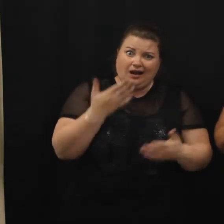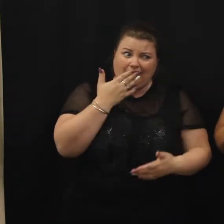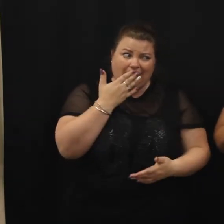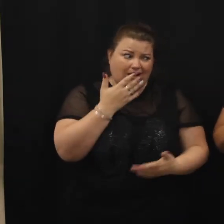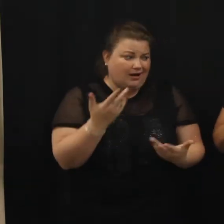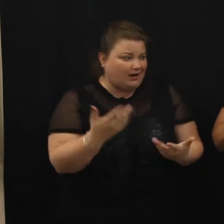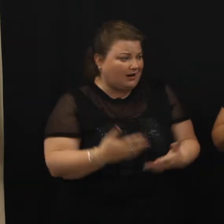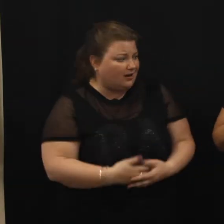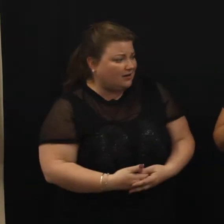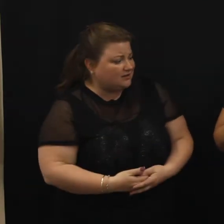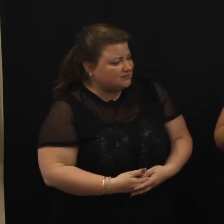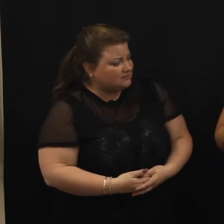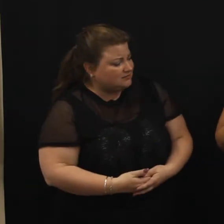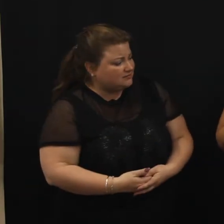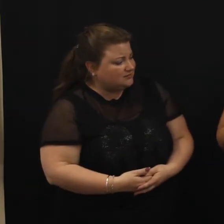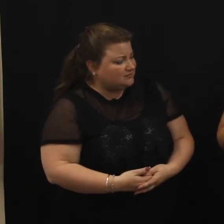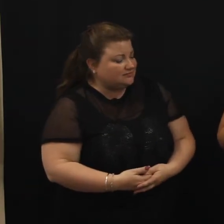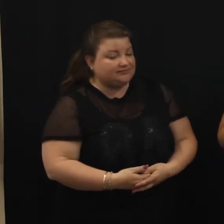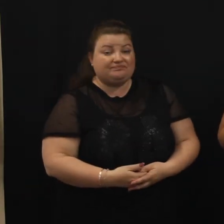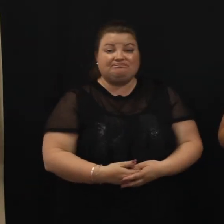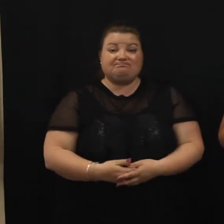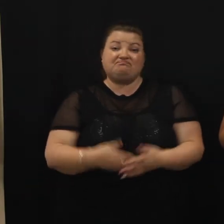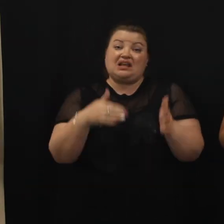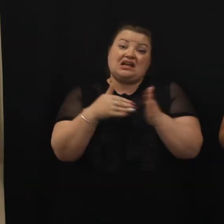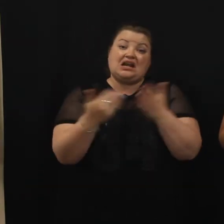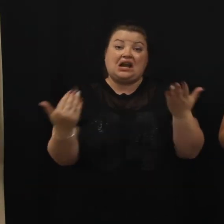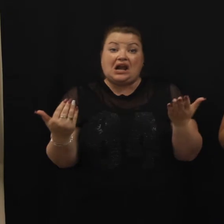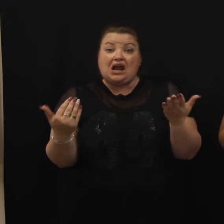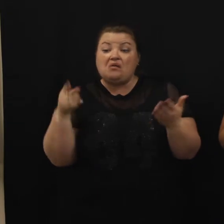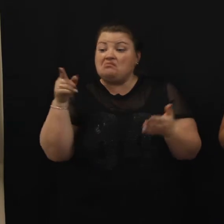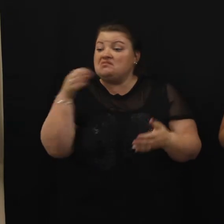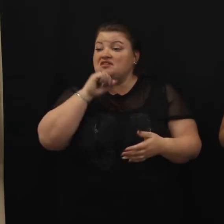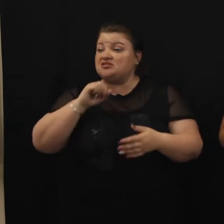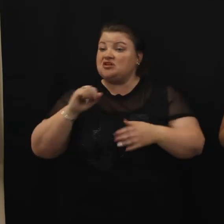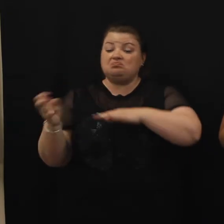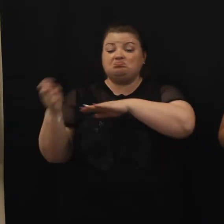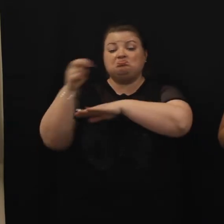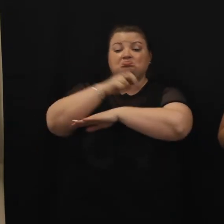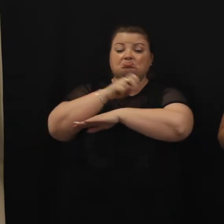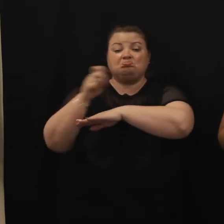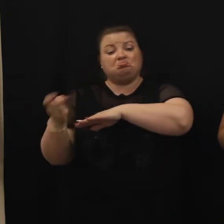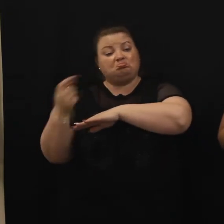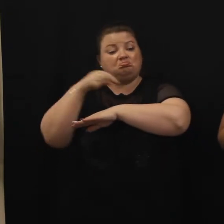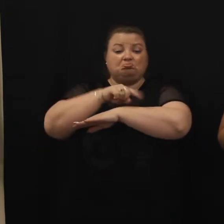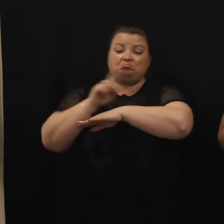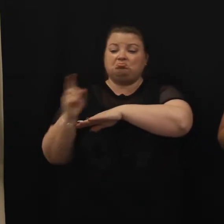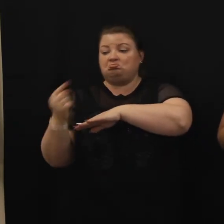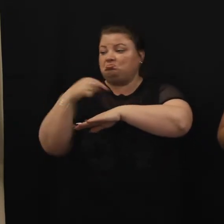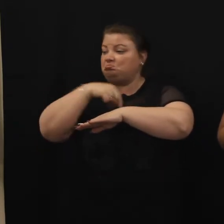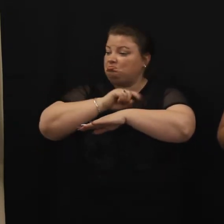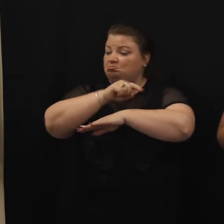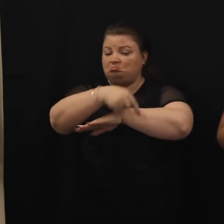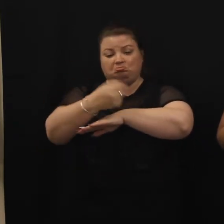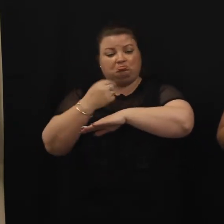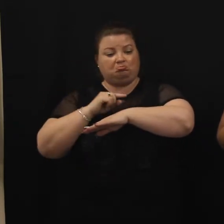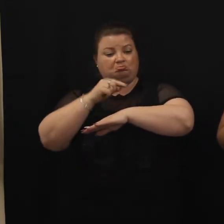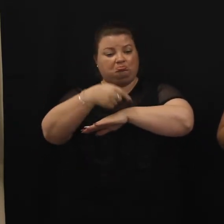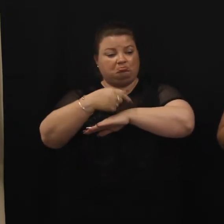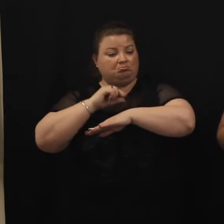Now the goats can cross the bridge whenever they like to eat. More green grass on the other side of the